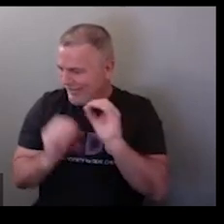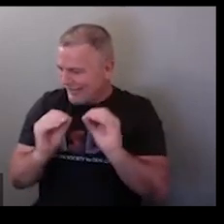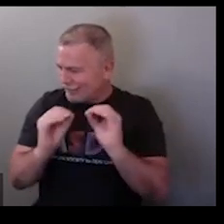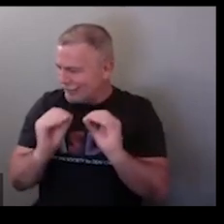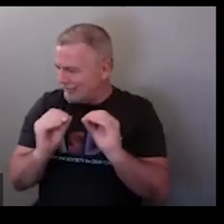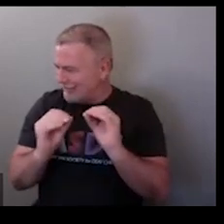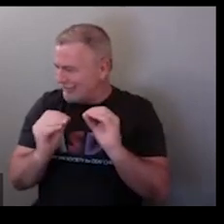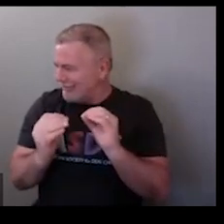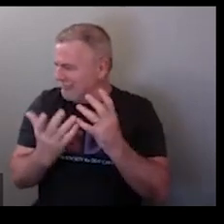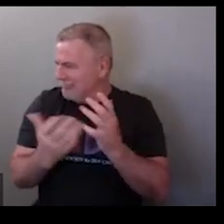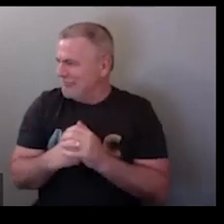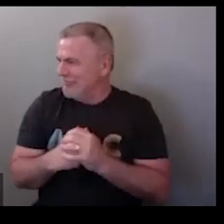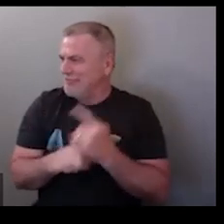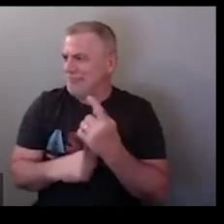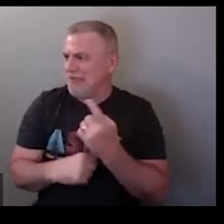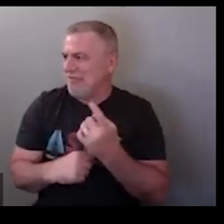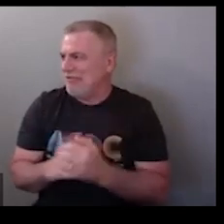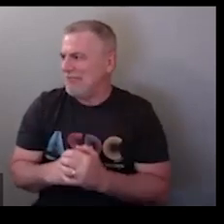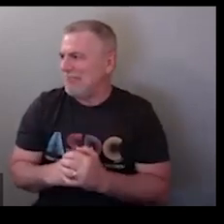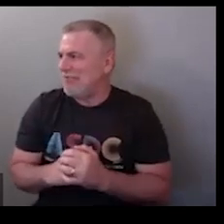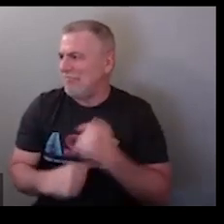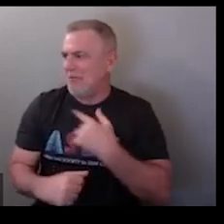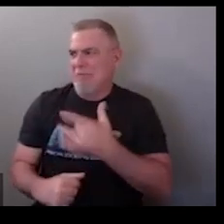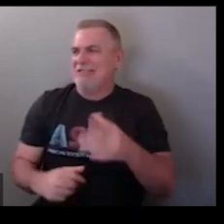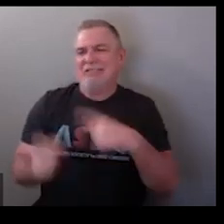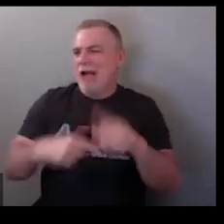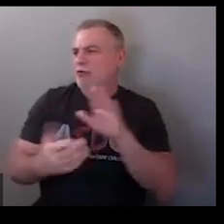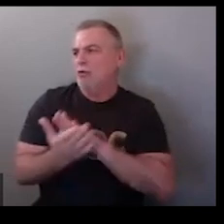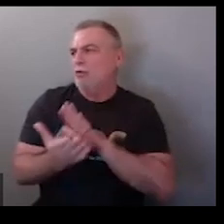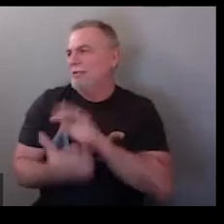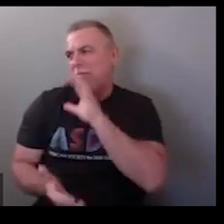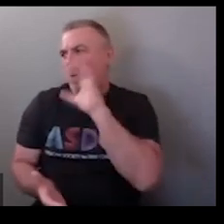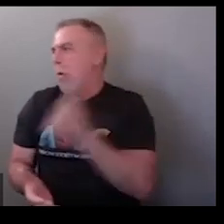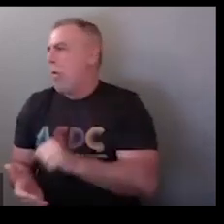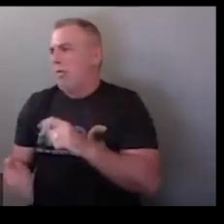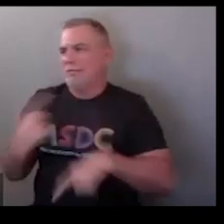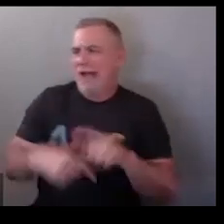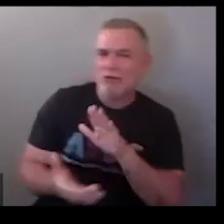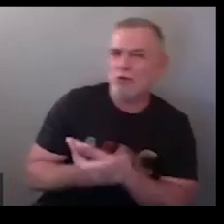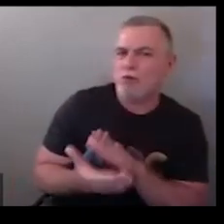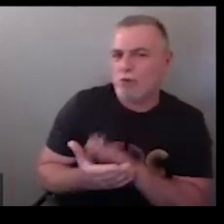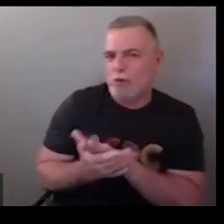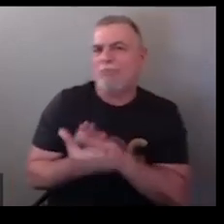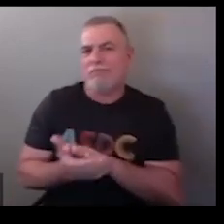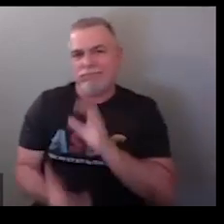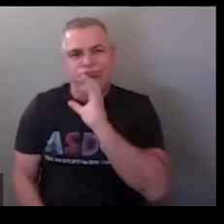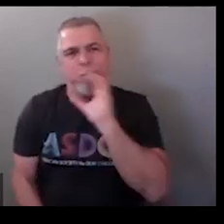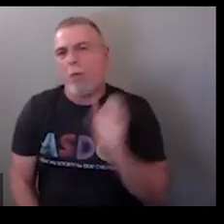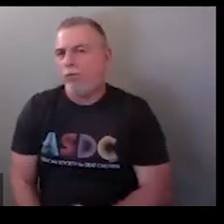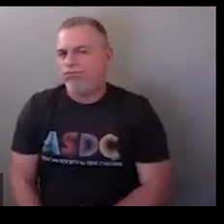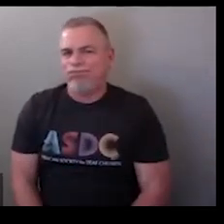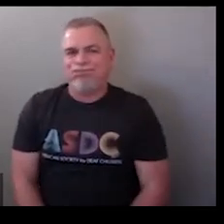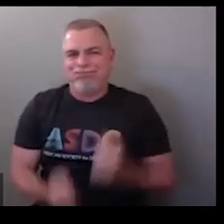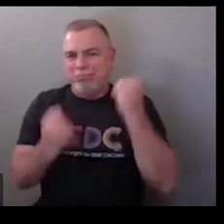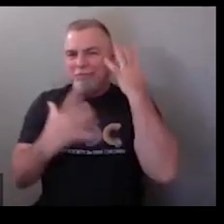I don't know if that's a if that's a pedagogy thing or you know typically we sign school I mean that sign's been around for a long